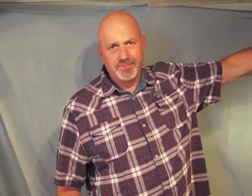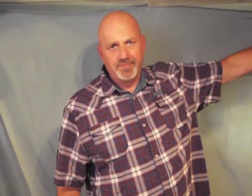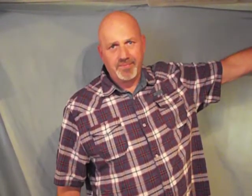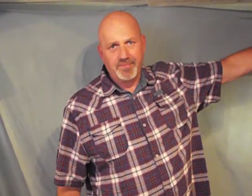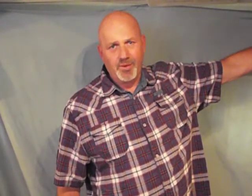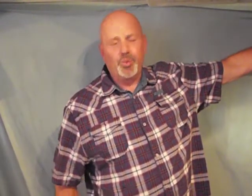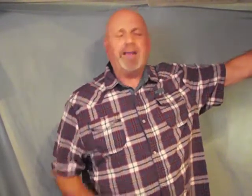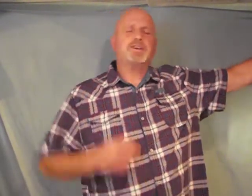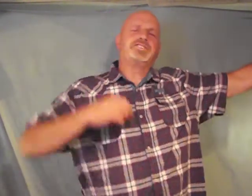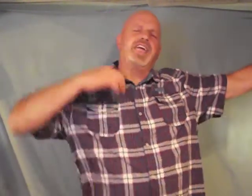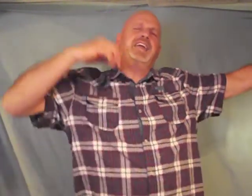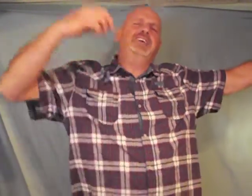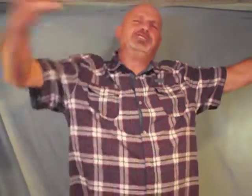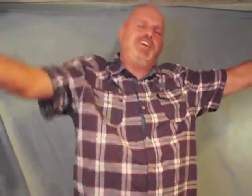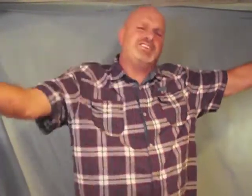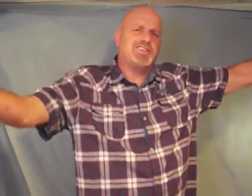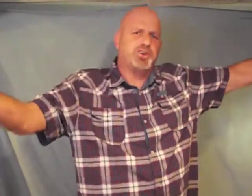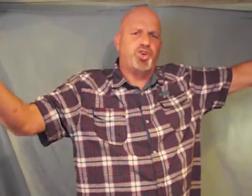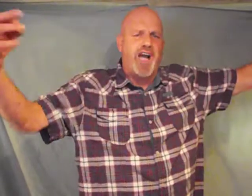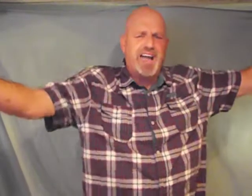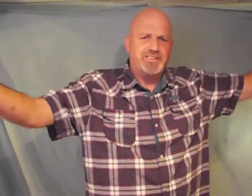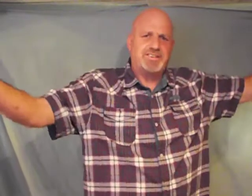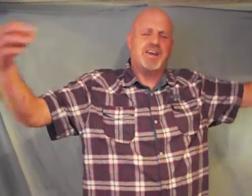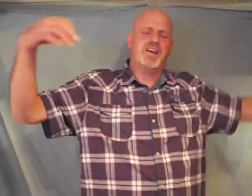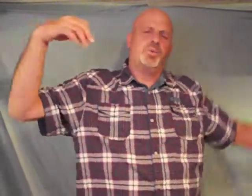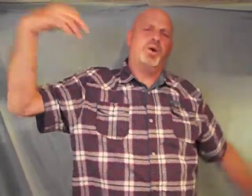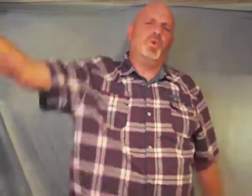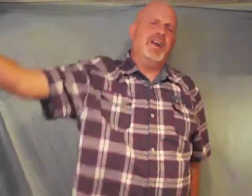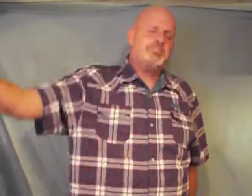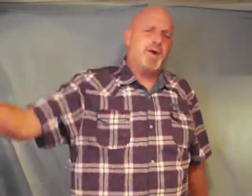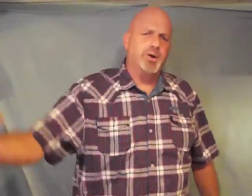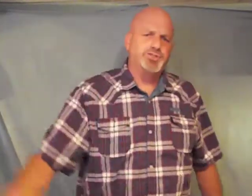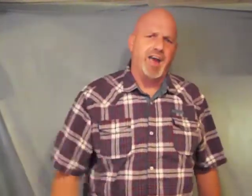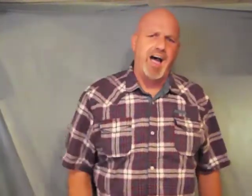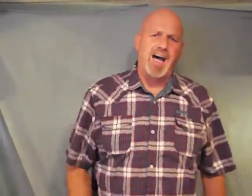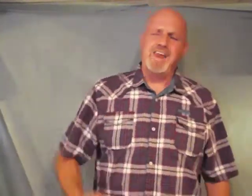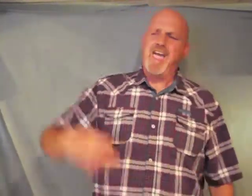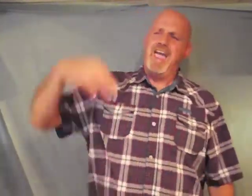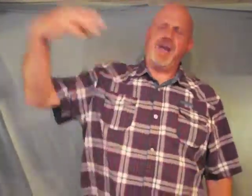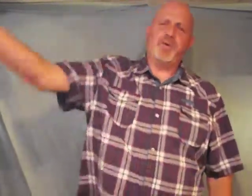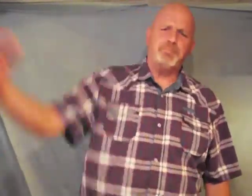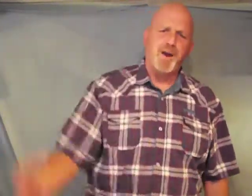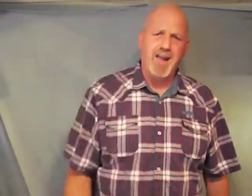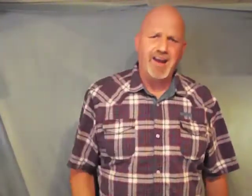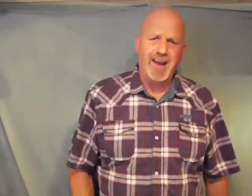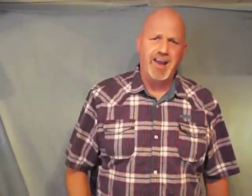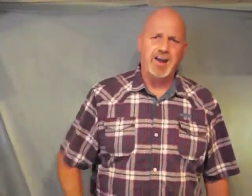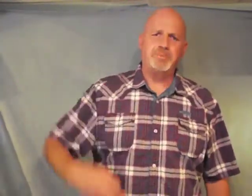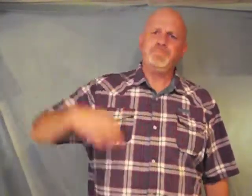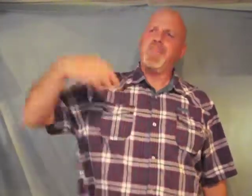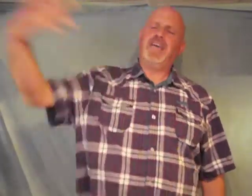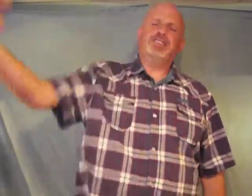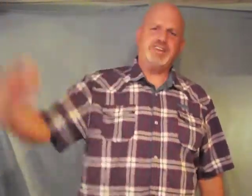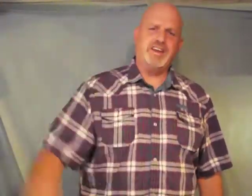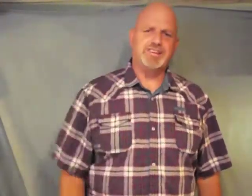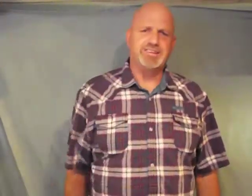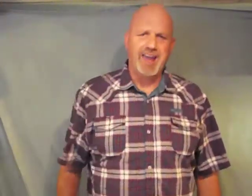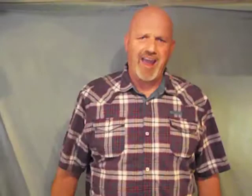we are seen as Jesus Christ when we approach God and we pray to him in Jesus name